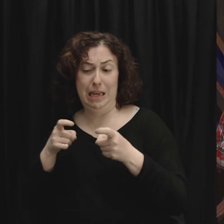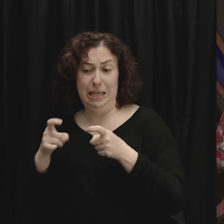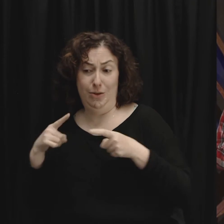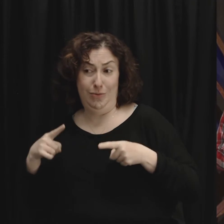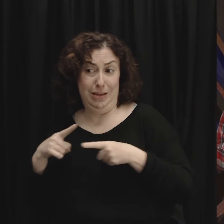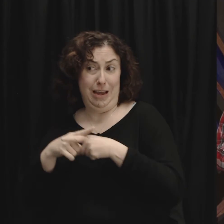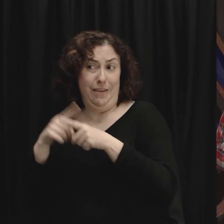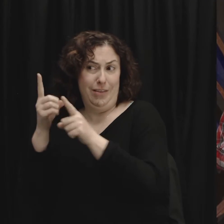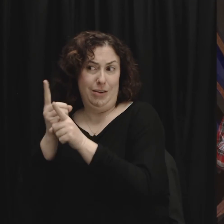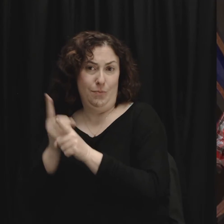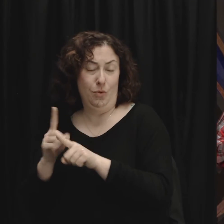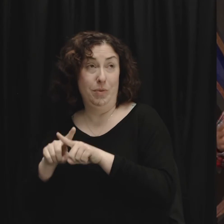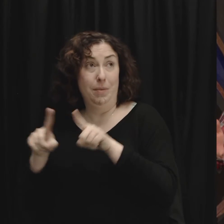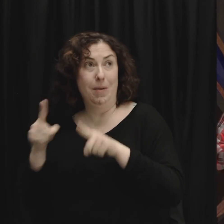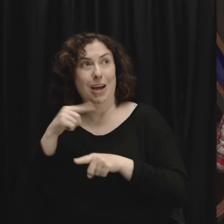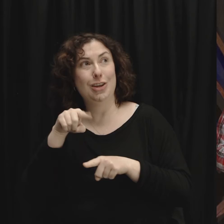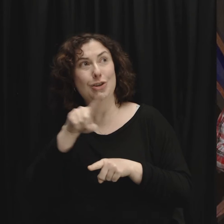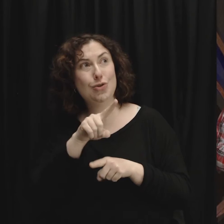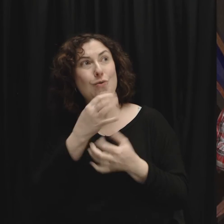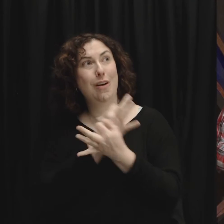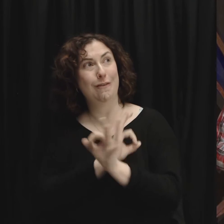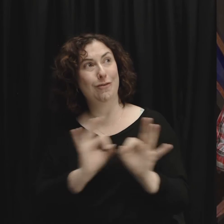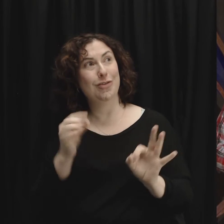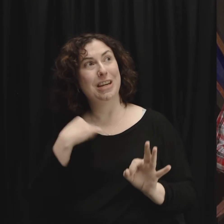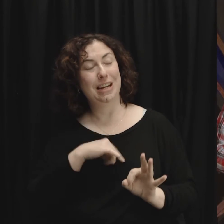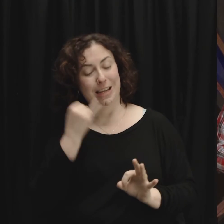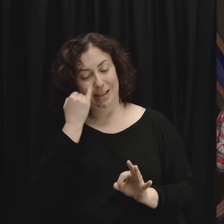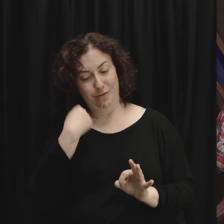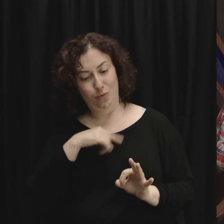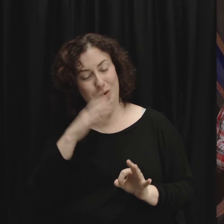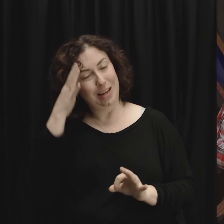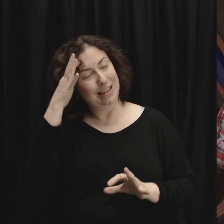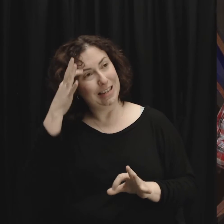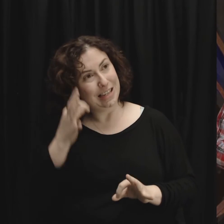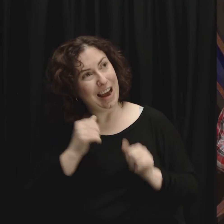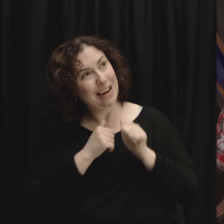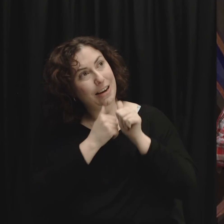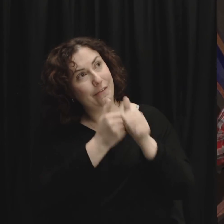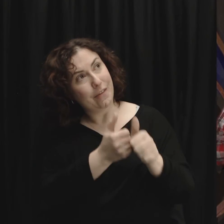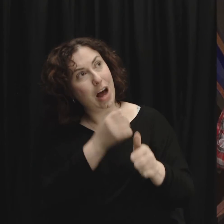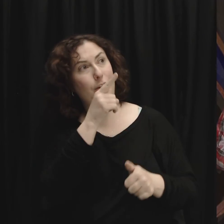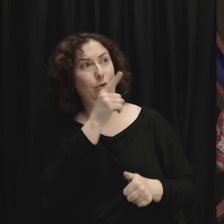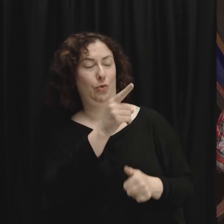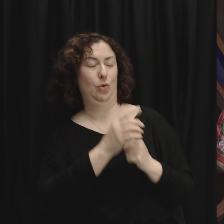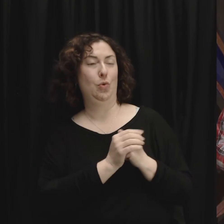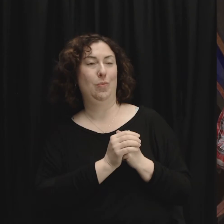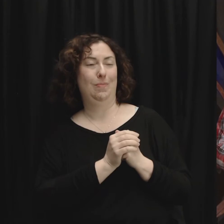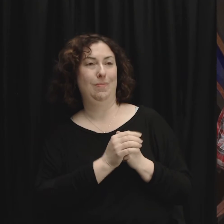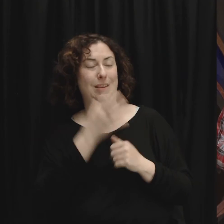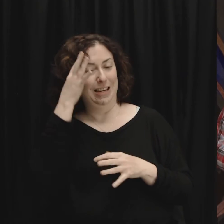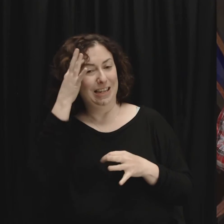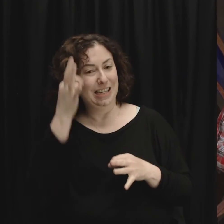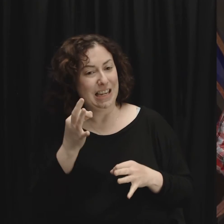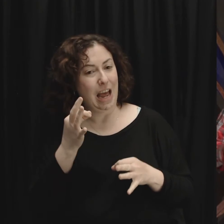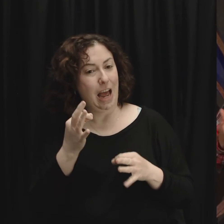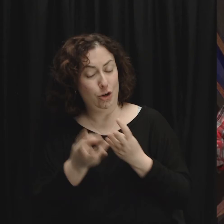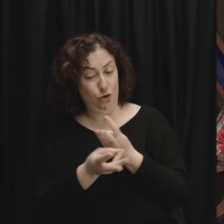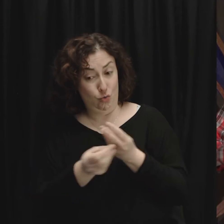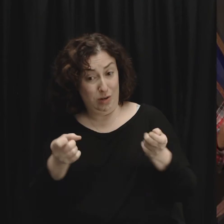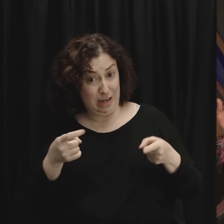set us free from that if we choose to walk in the power of your Holy Spirit to choose to resolve conflict in a healthy way to be emotionally